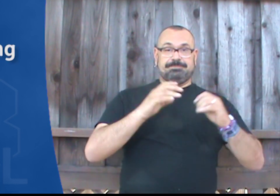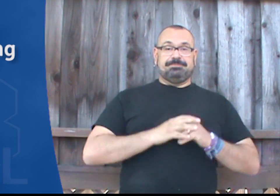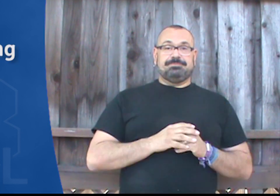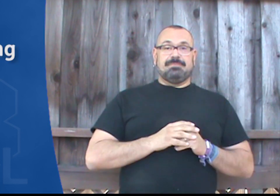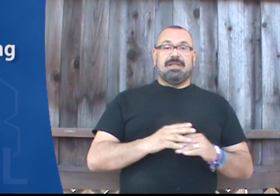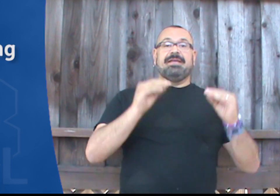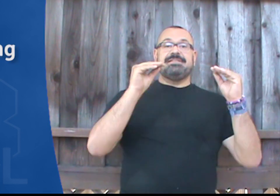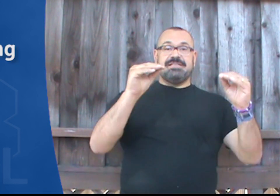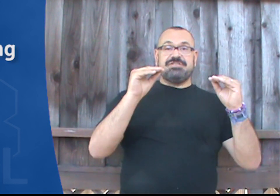Teaching.